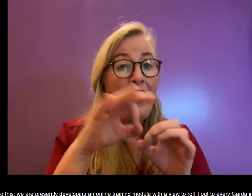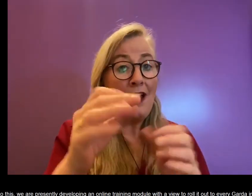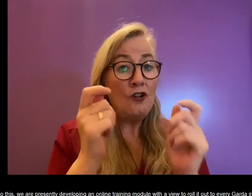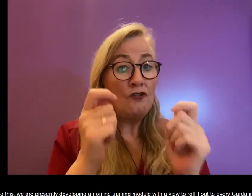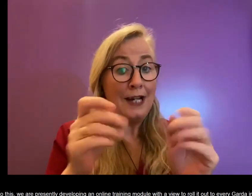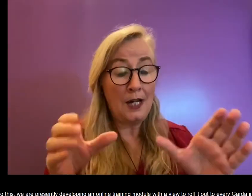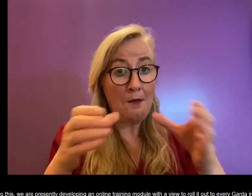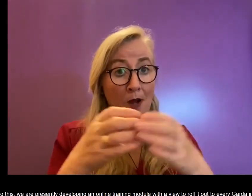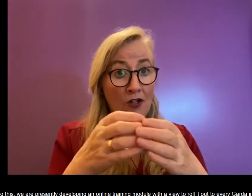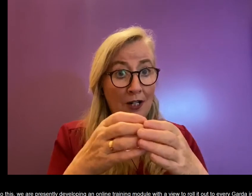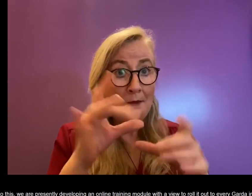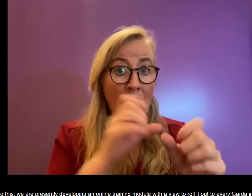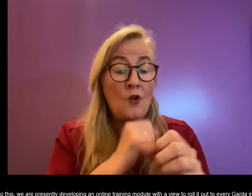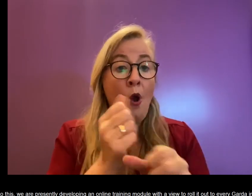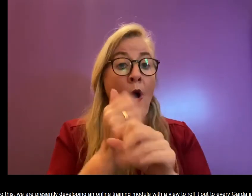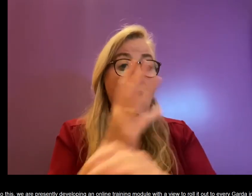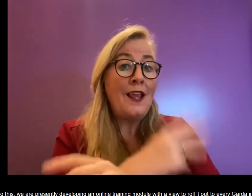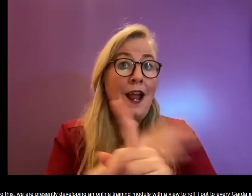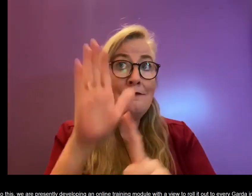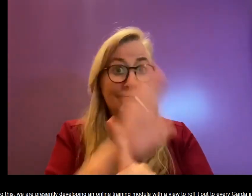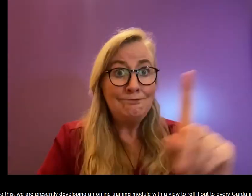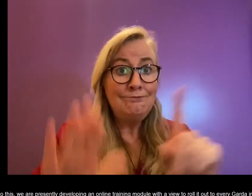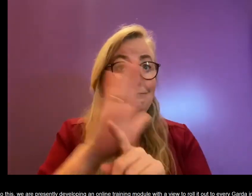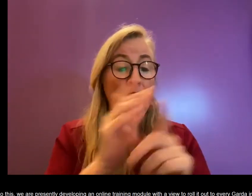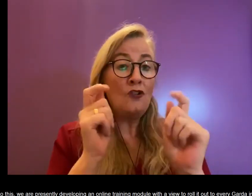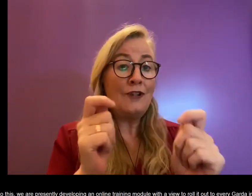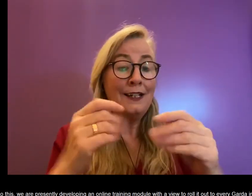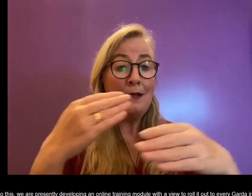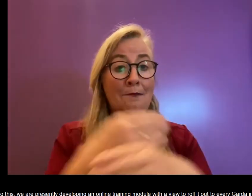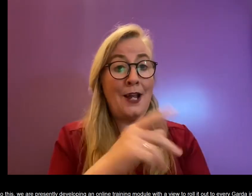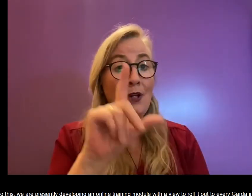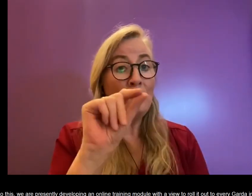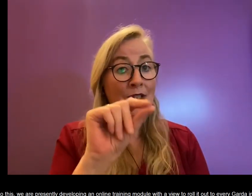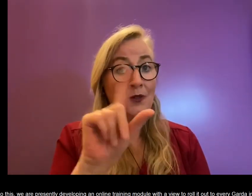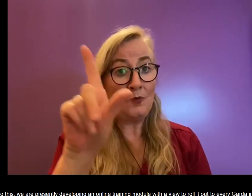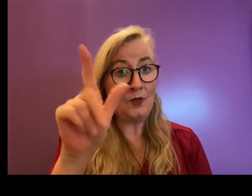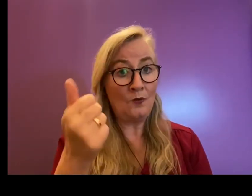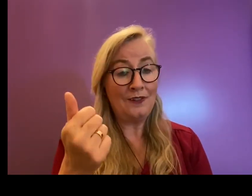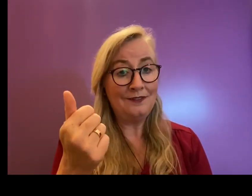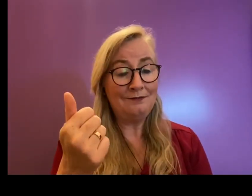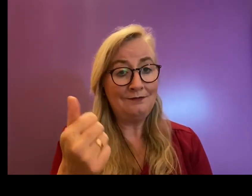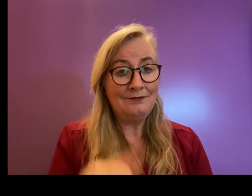an online training module with a view to roll to every Garda in the country by 2021. you, everyone. Thank you,